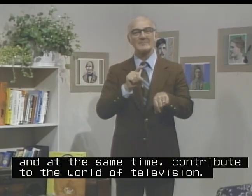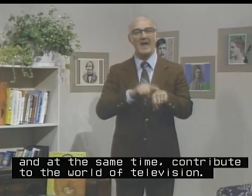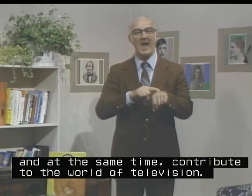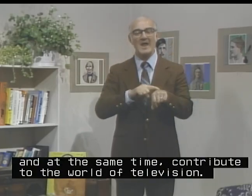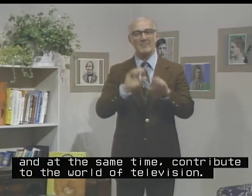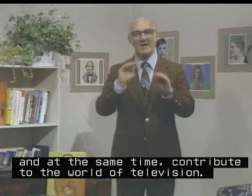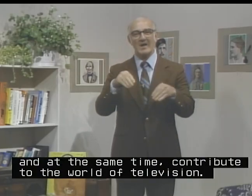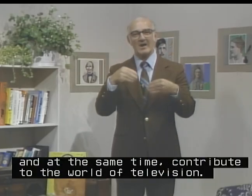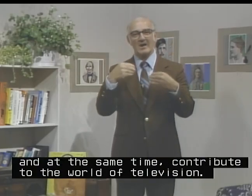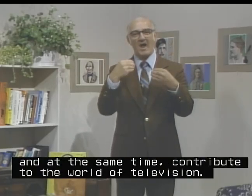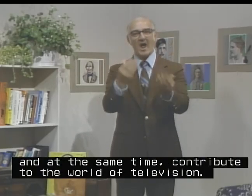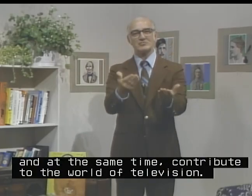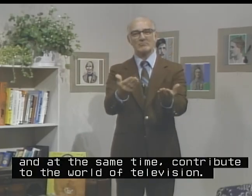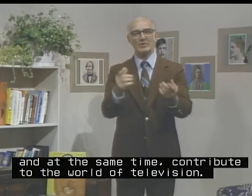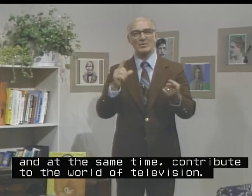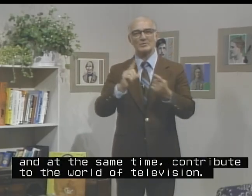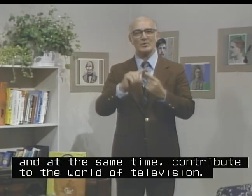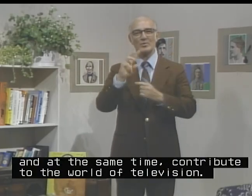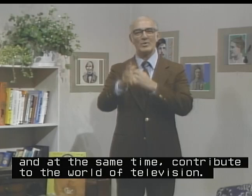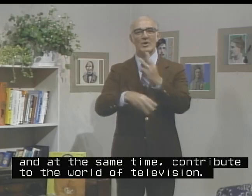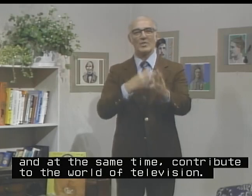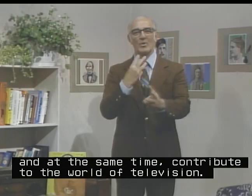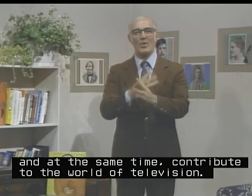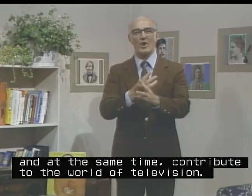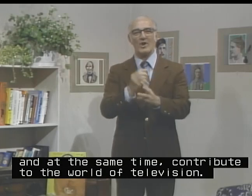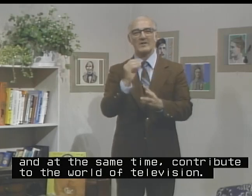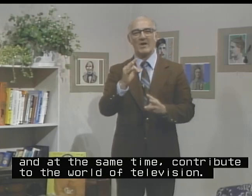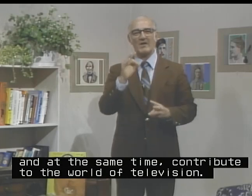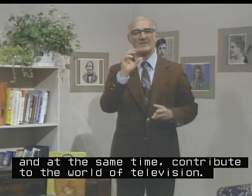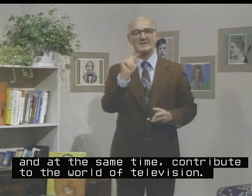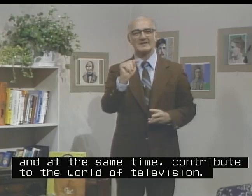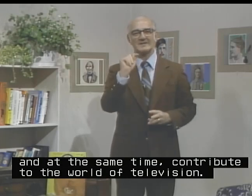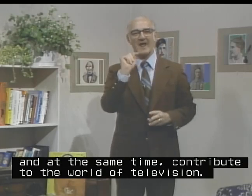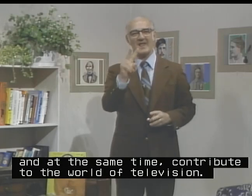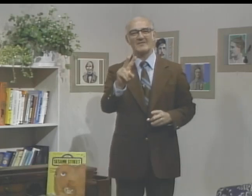time contribute to the world of television.